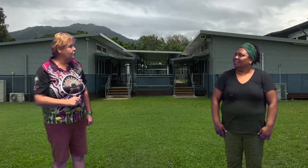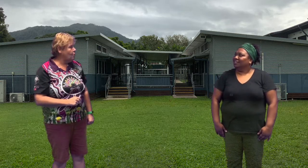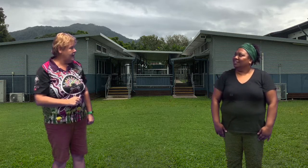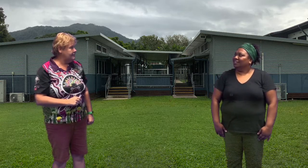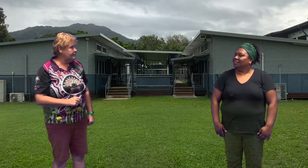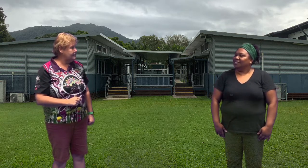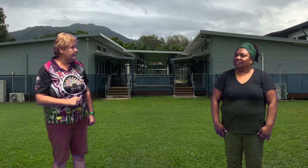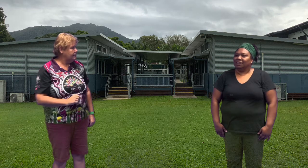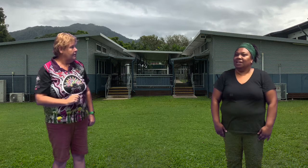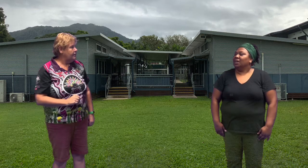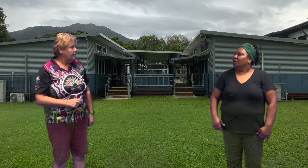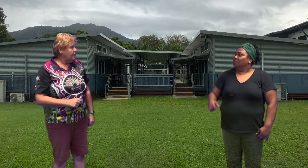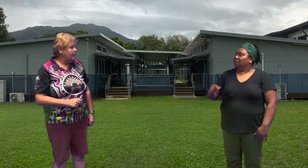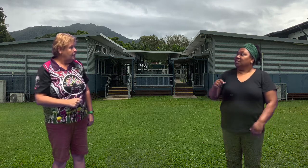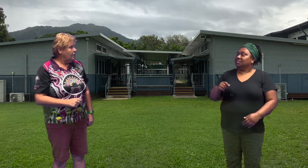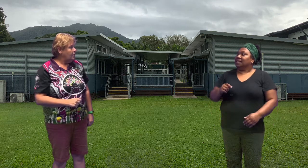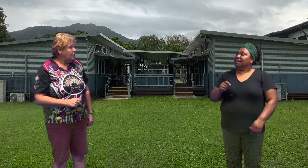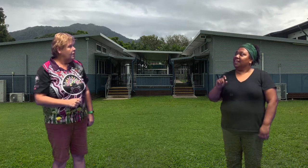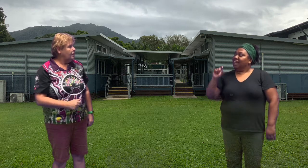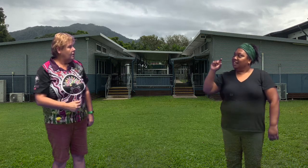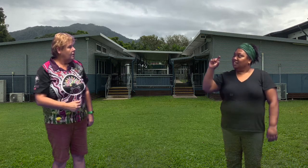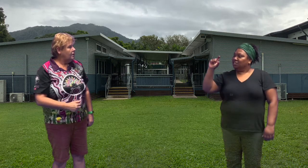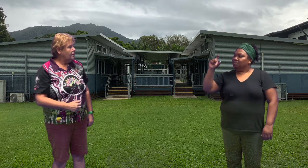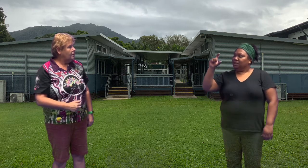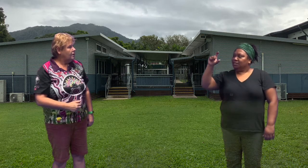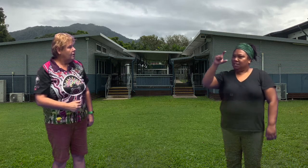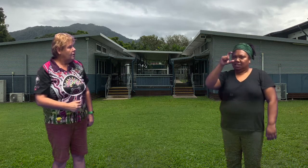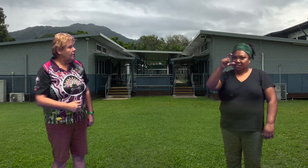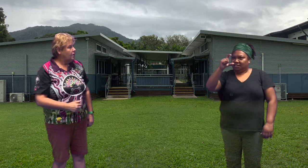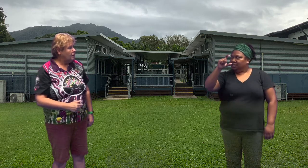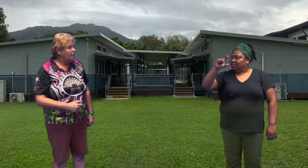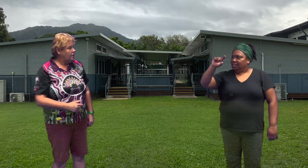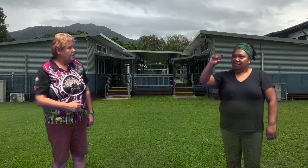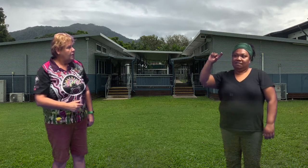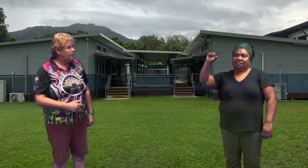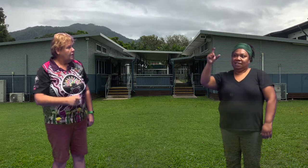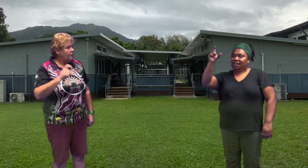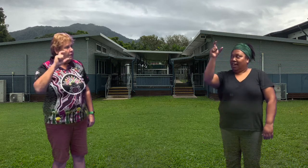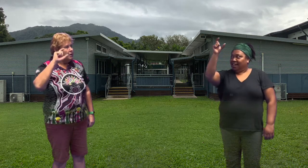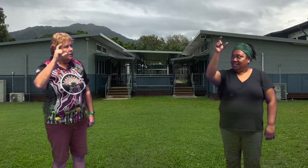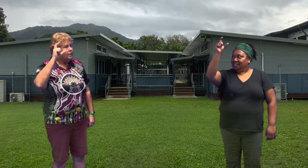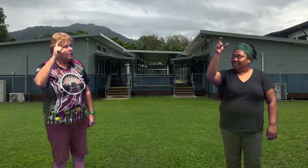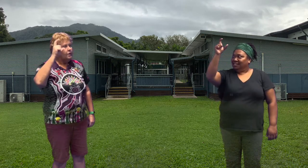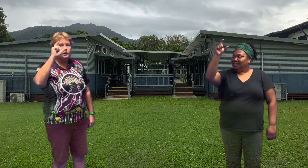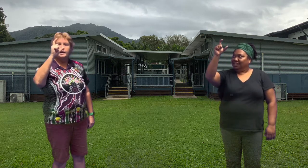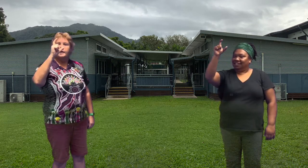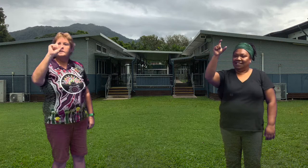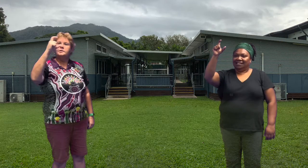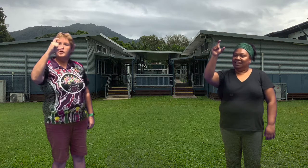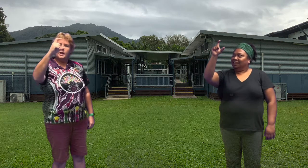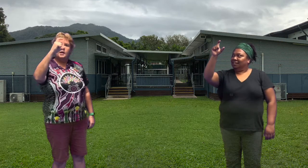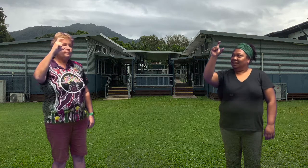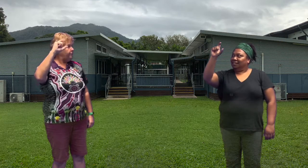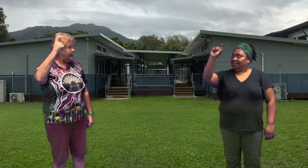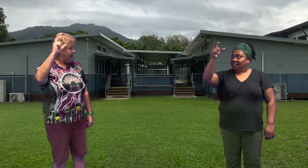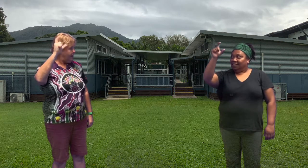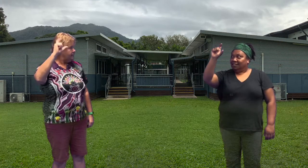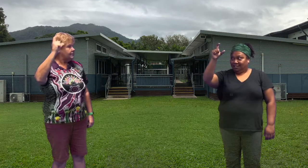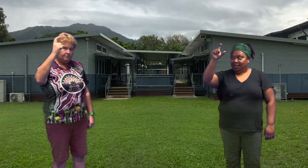West? Well to sign Cairns you'd be using a C. Cairns. Okay so a C for Cairns. Yep.